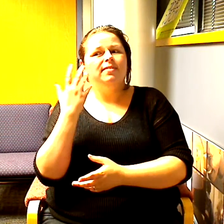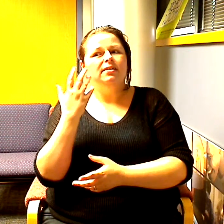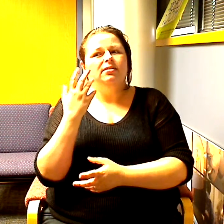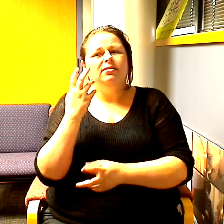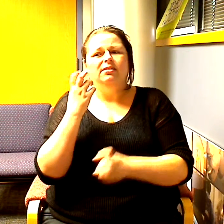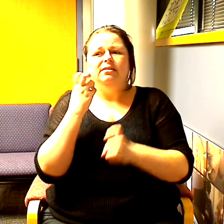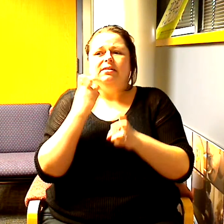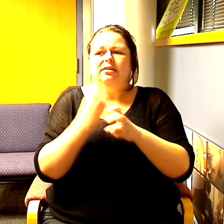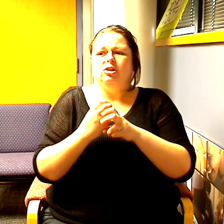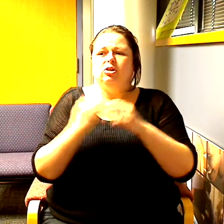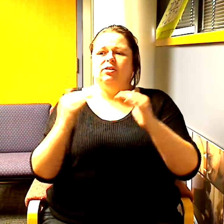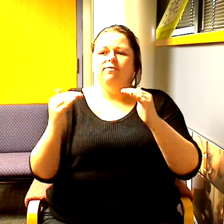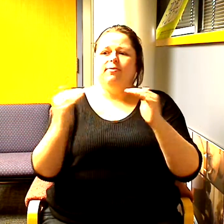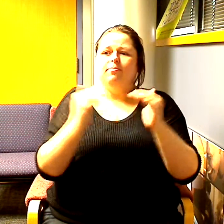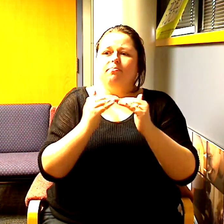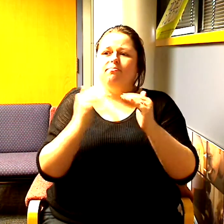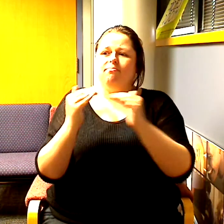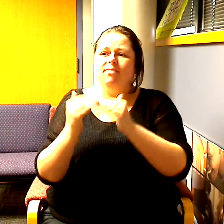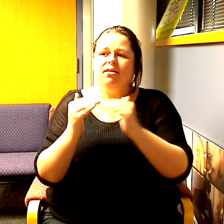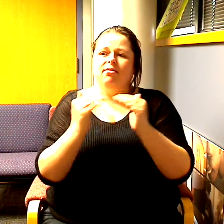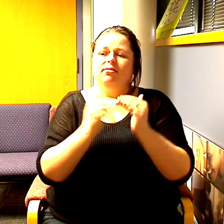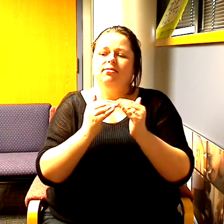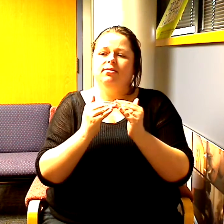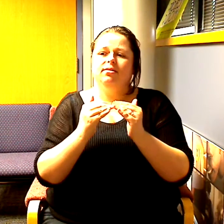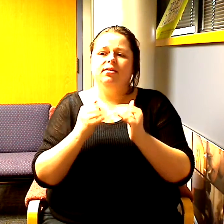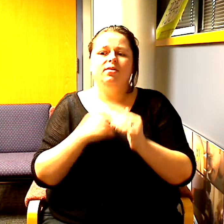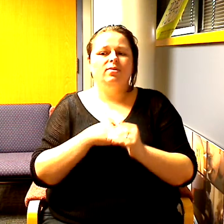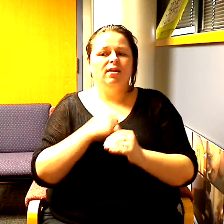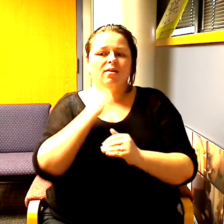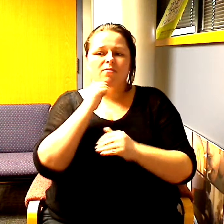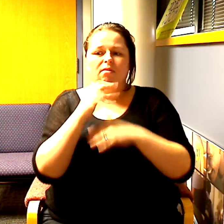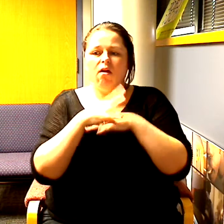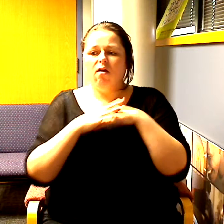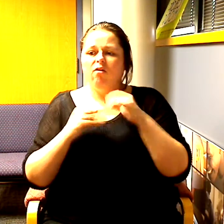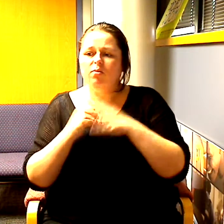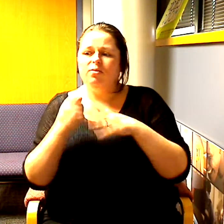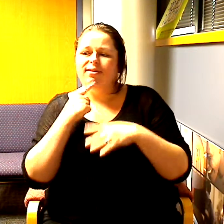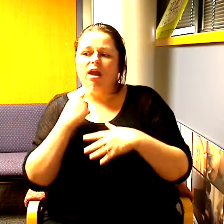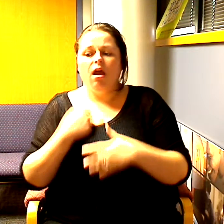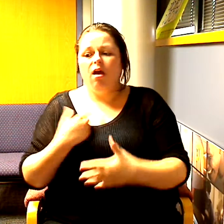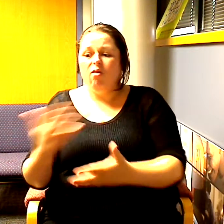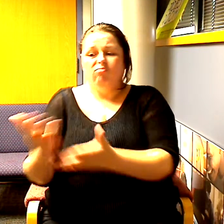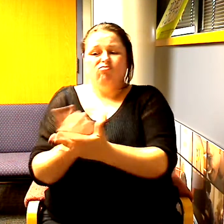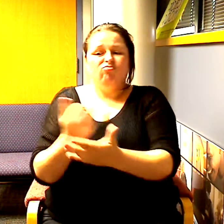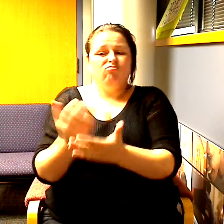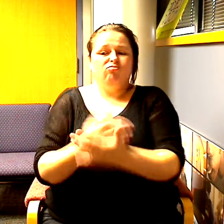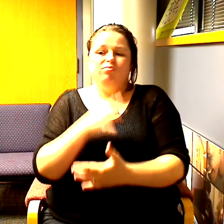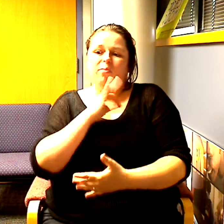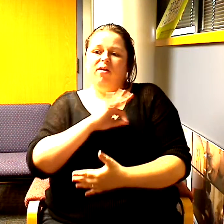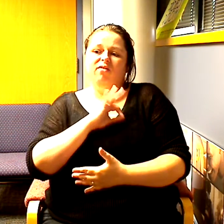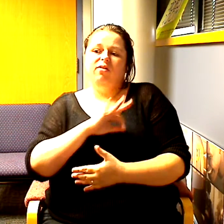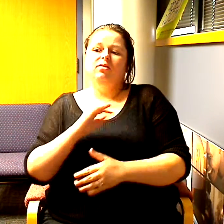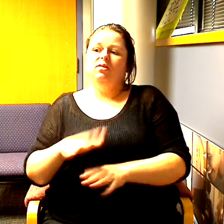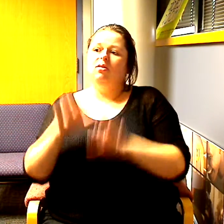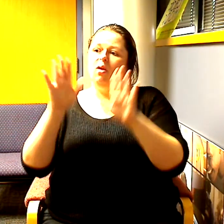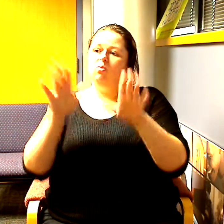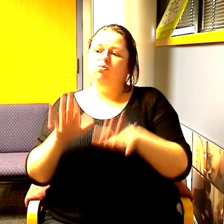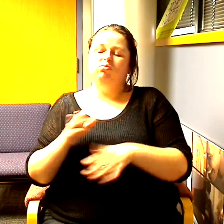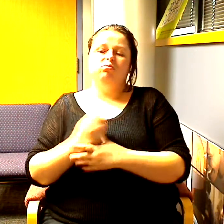on the one hand I felt very uncomfortable to come out here and say look I've received all these benefits from a deck stacked in my favor and it also